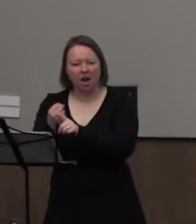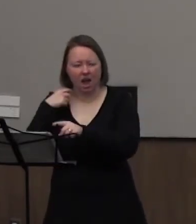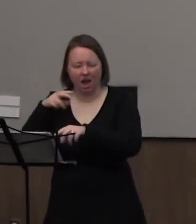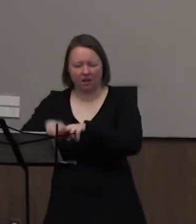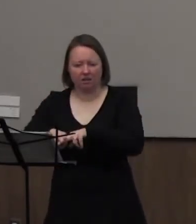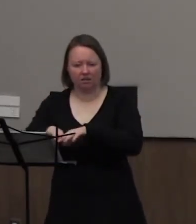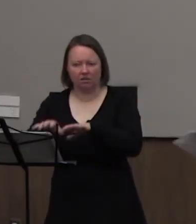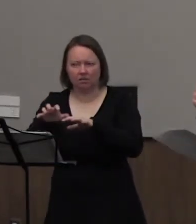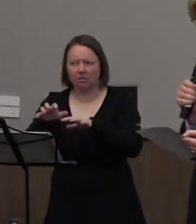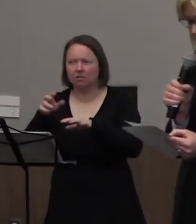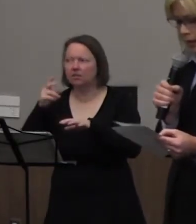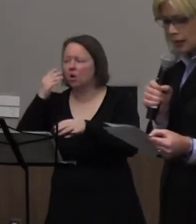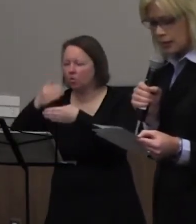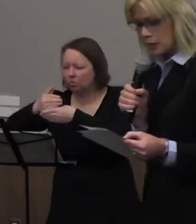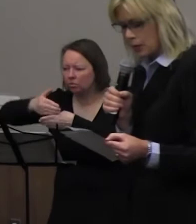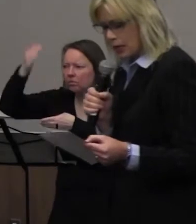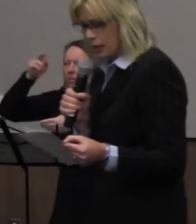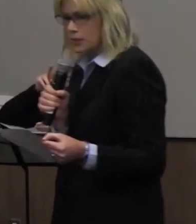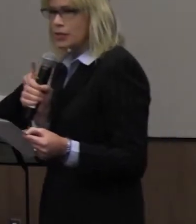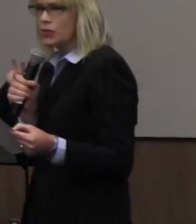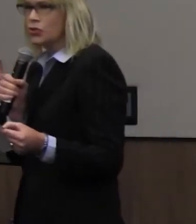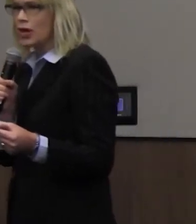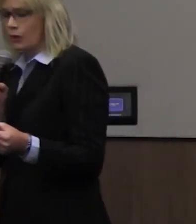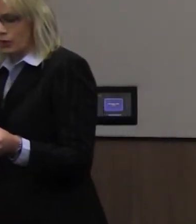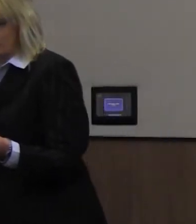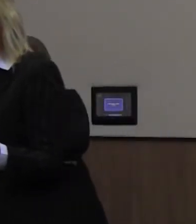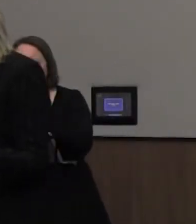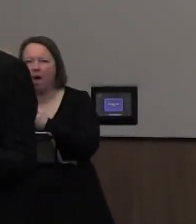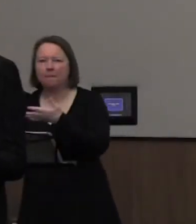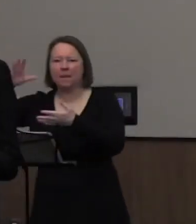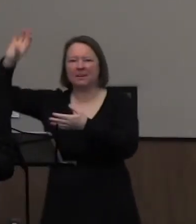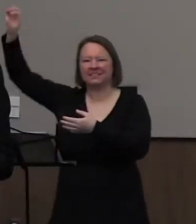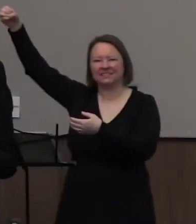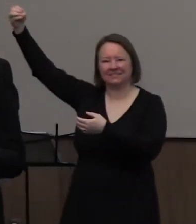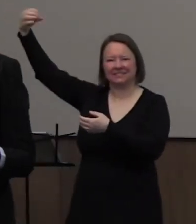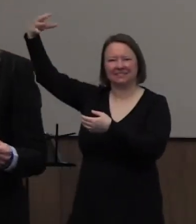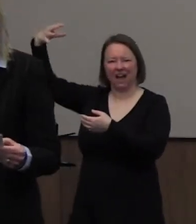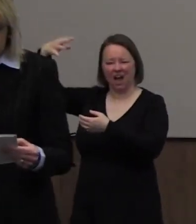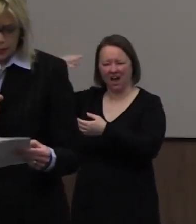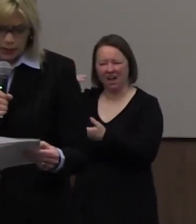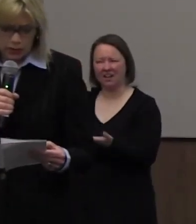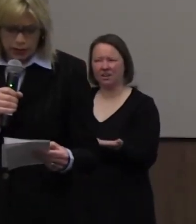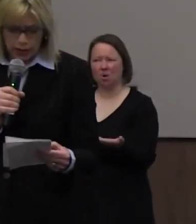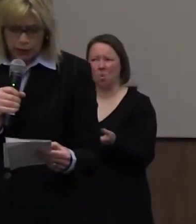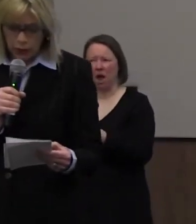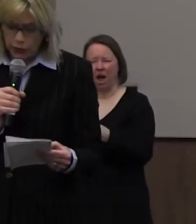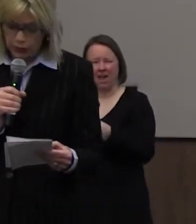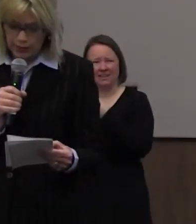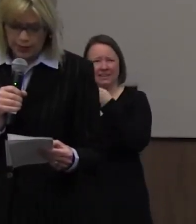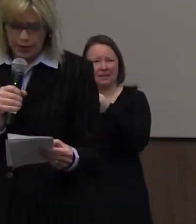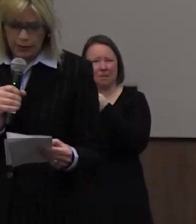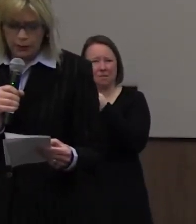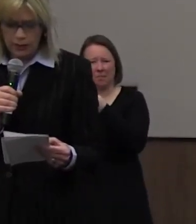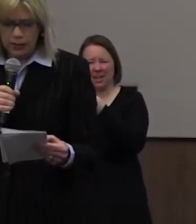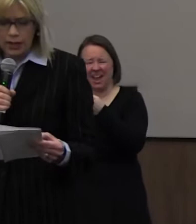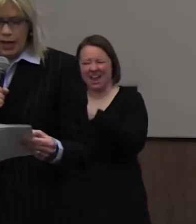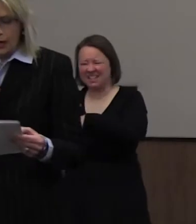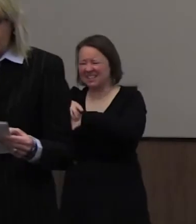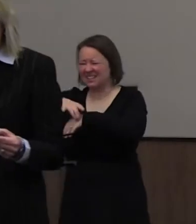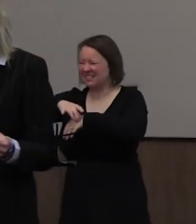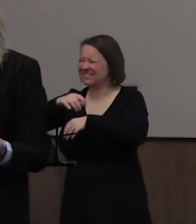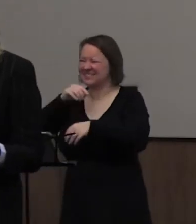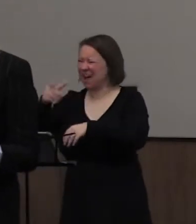I looked out the window anticipating a sun shower. What else could explain such an unearthly sound?